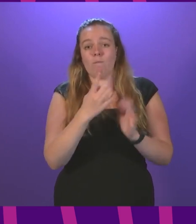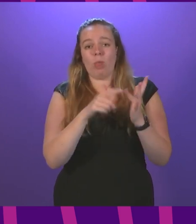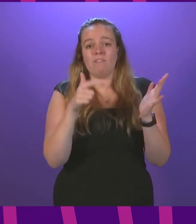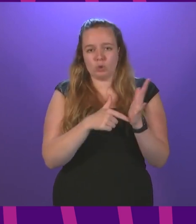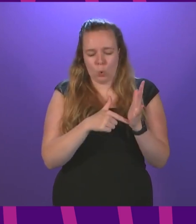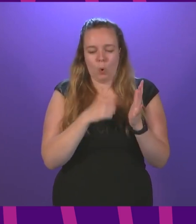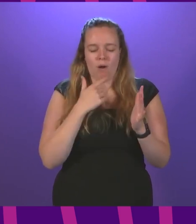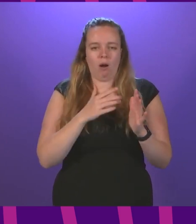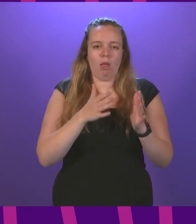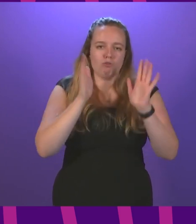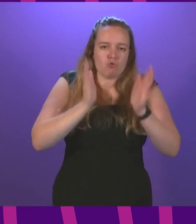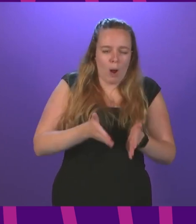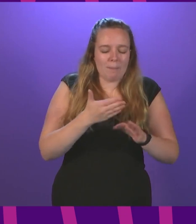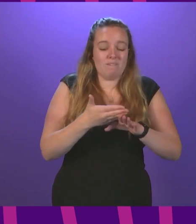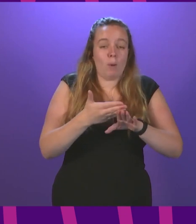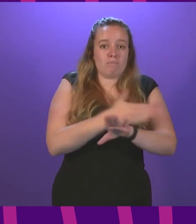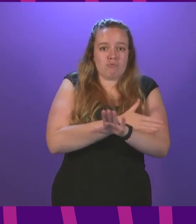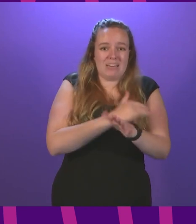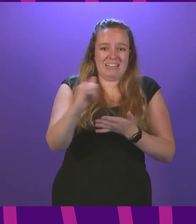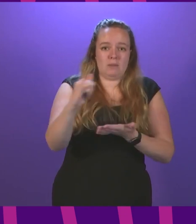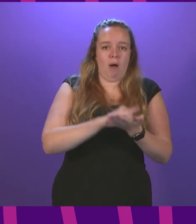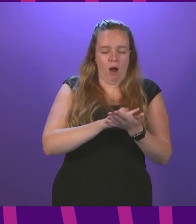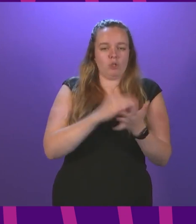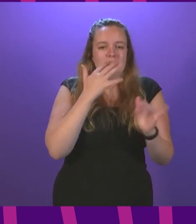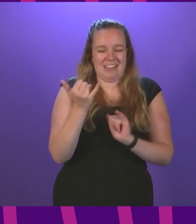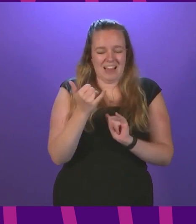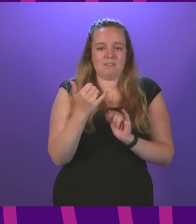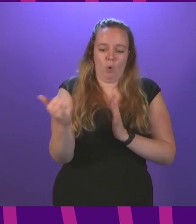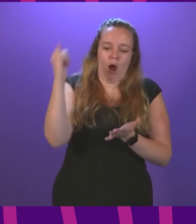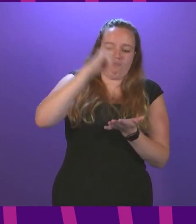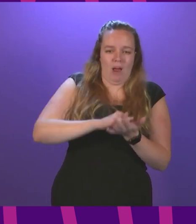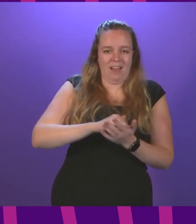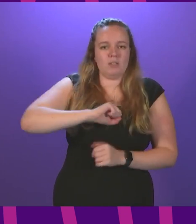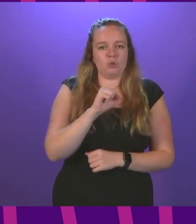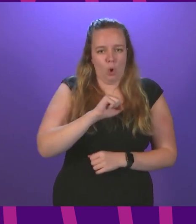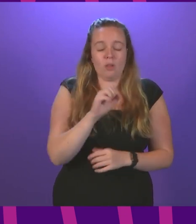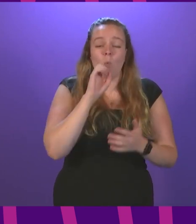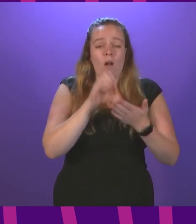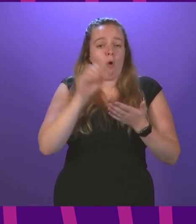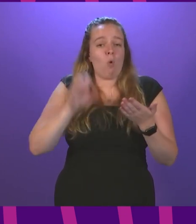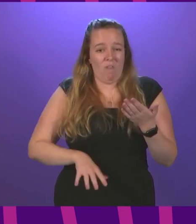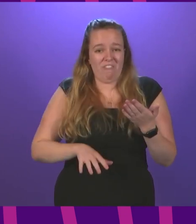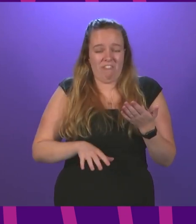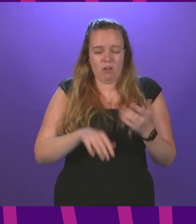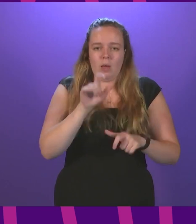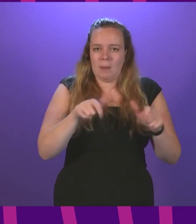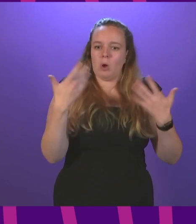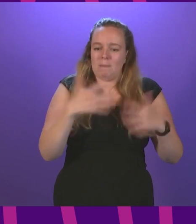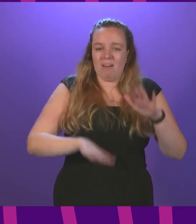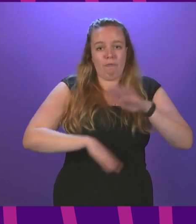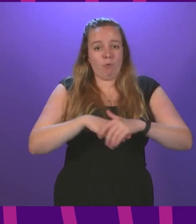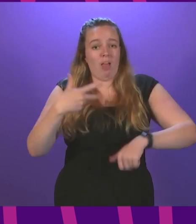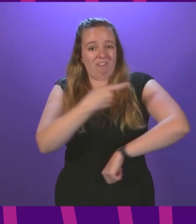blanket requirement for pre-departure tests for people travelling into Scotland will be removed. People who have been fully